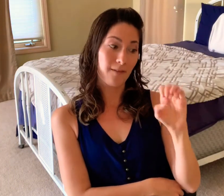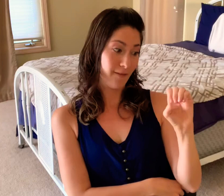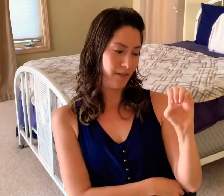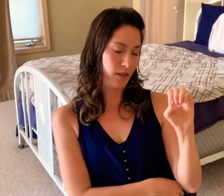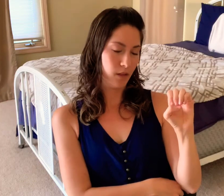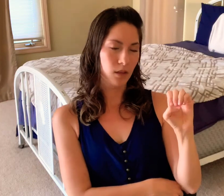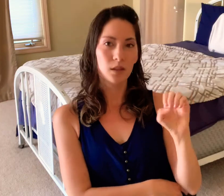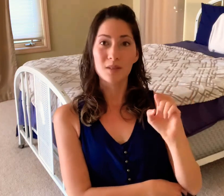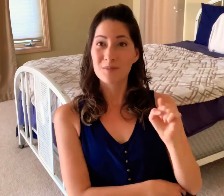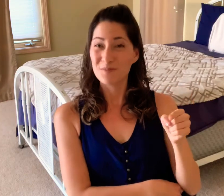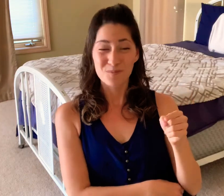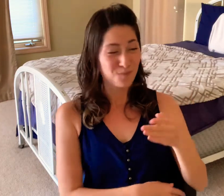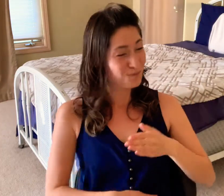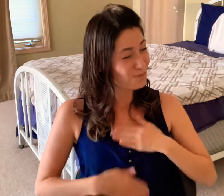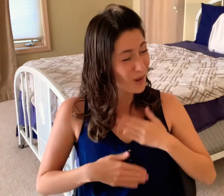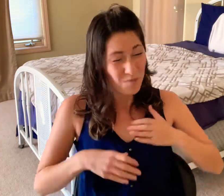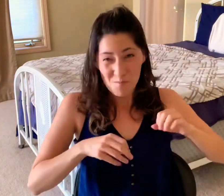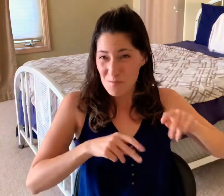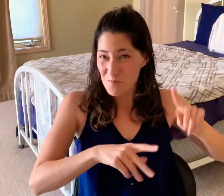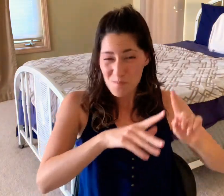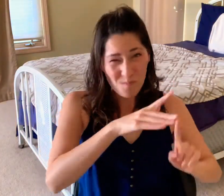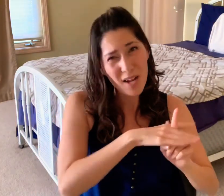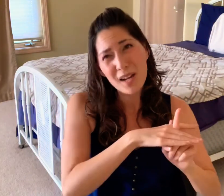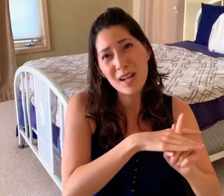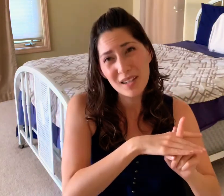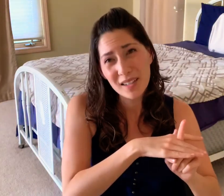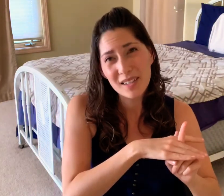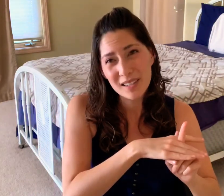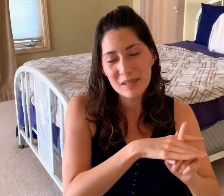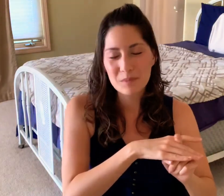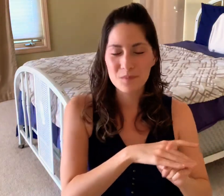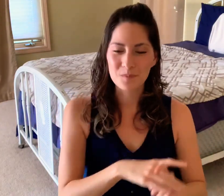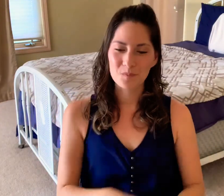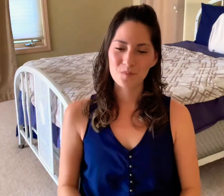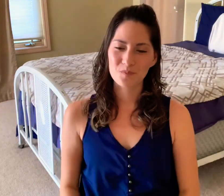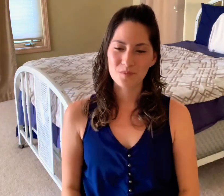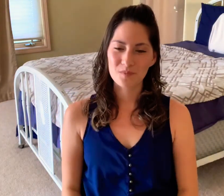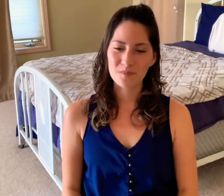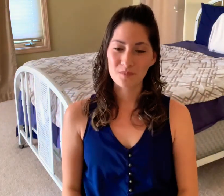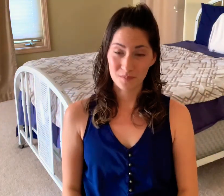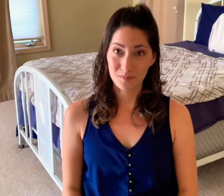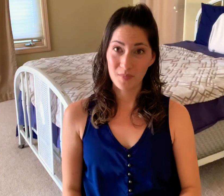and I'm so happy that the opportunity fell into my lap when it did